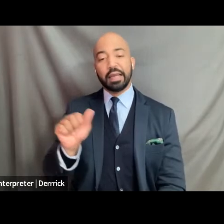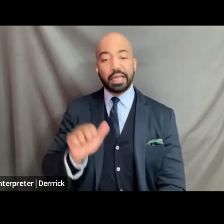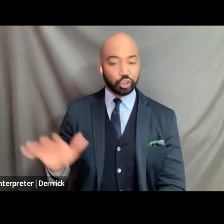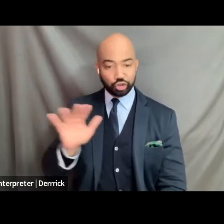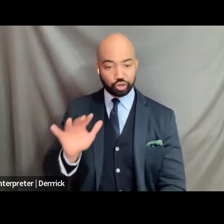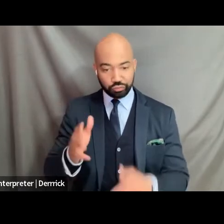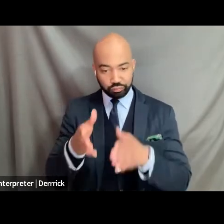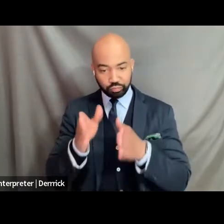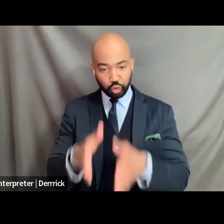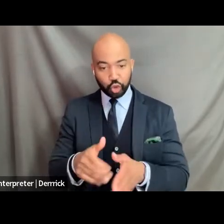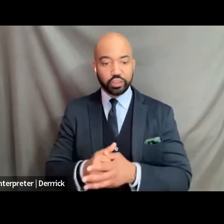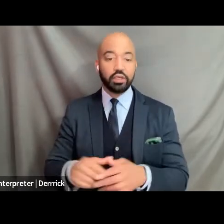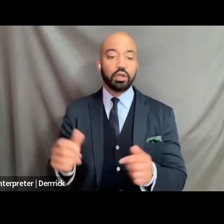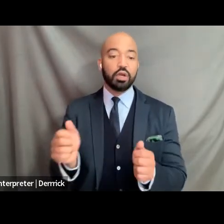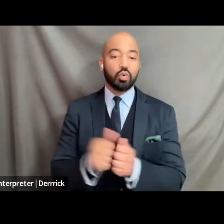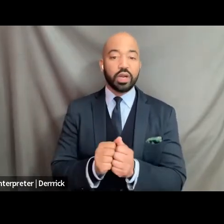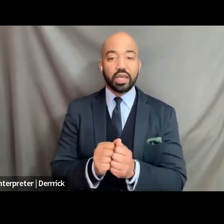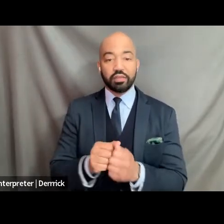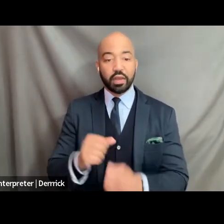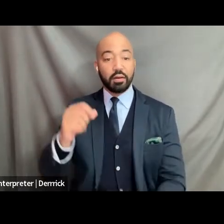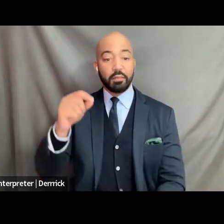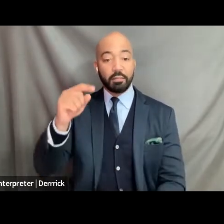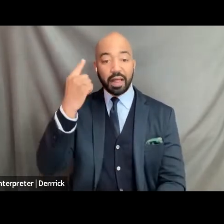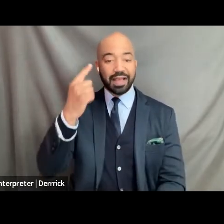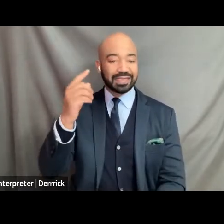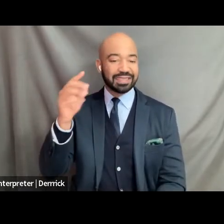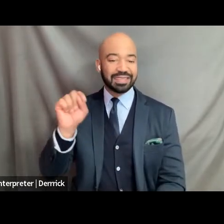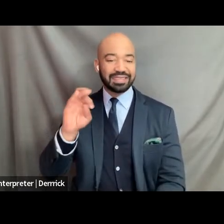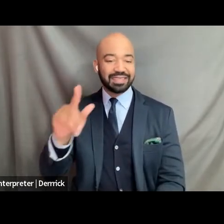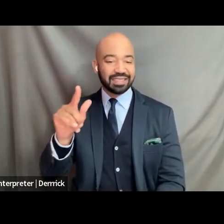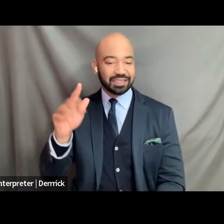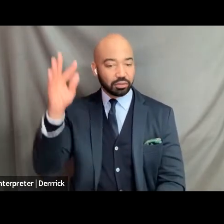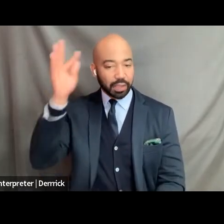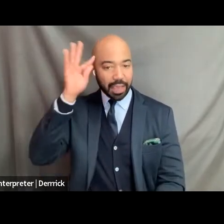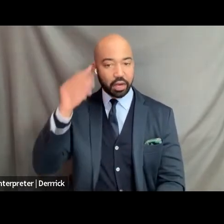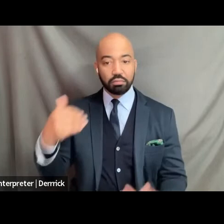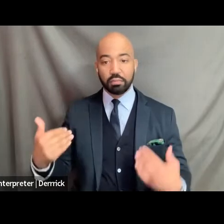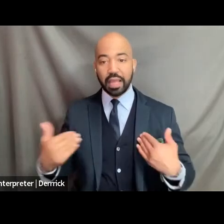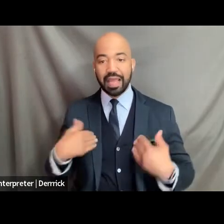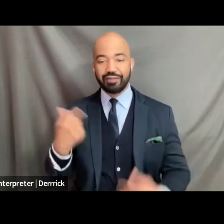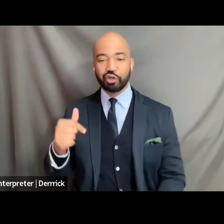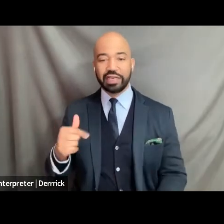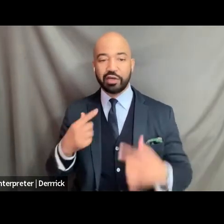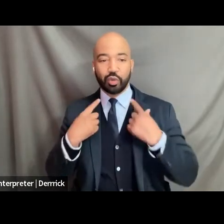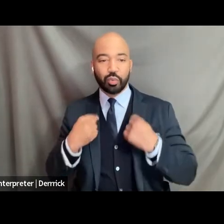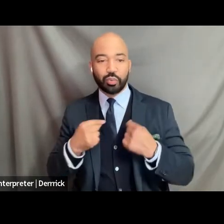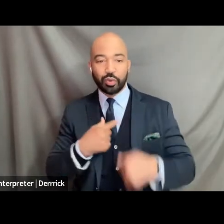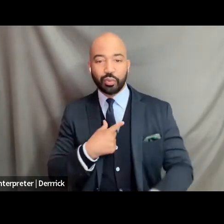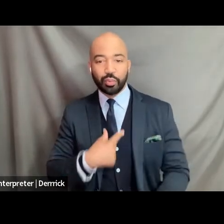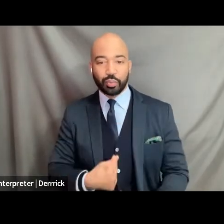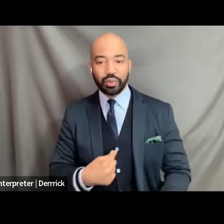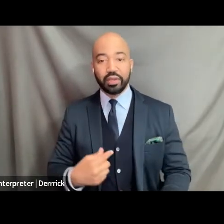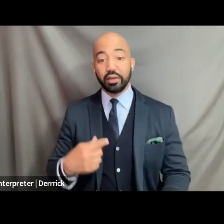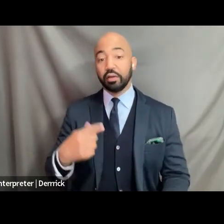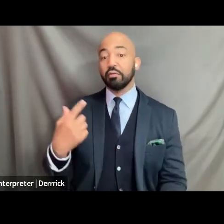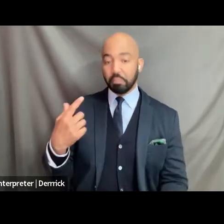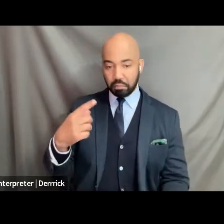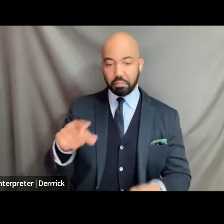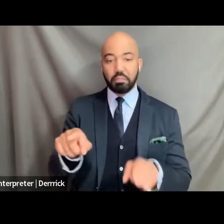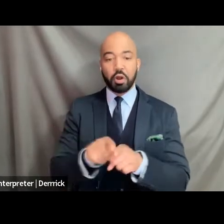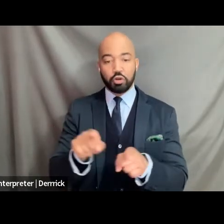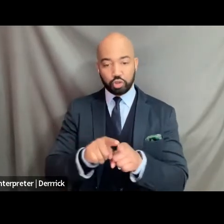currently wearing a green polo shirt black jacket and a mask over my face because